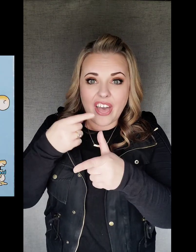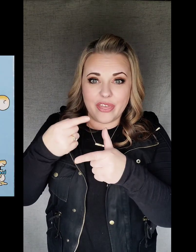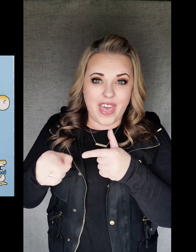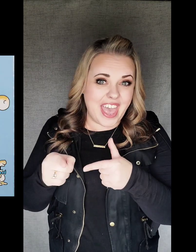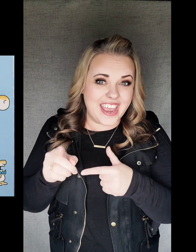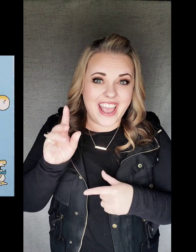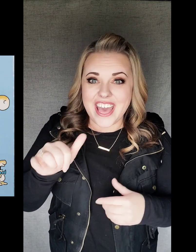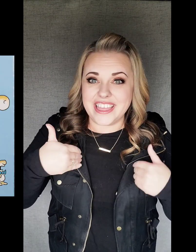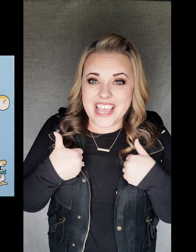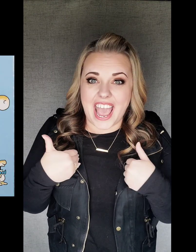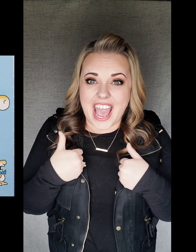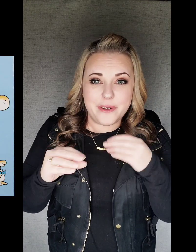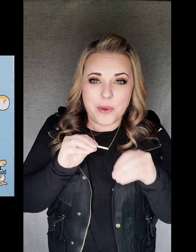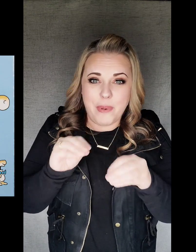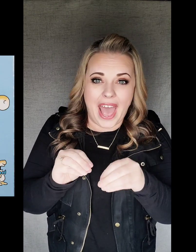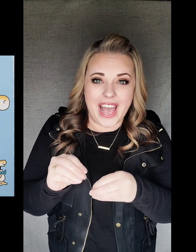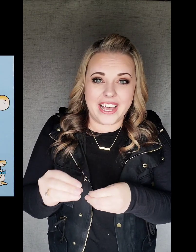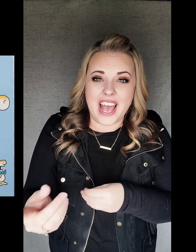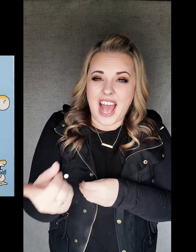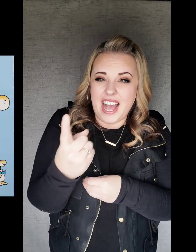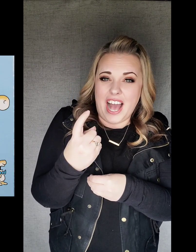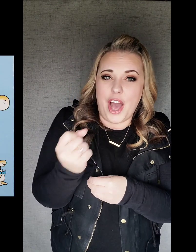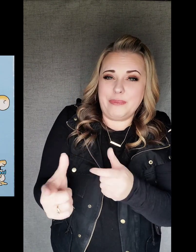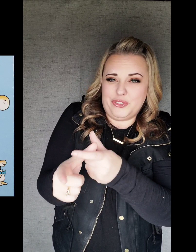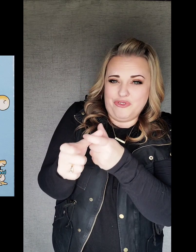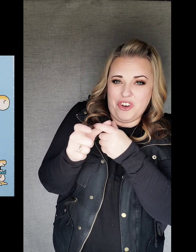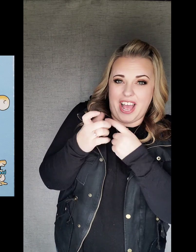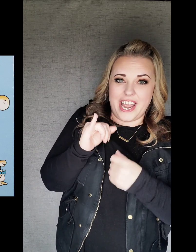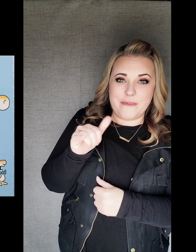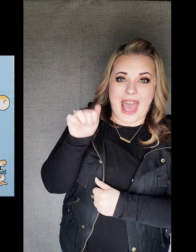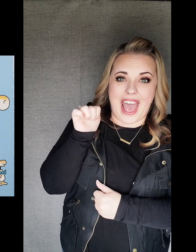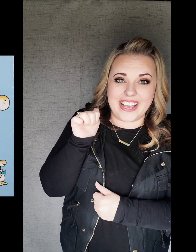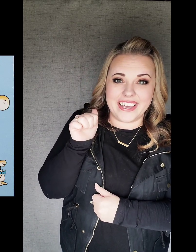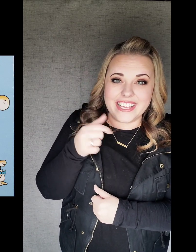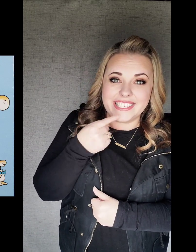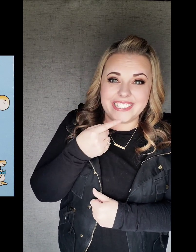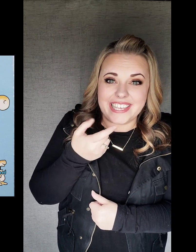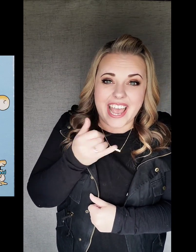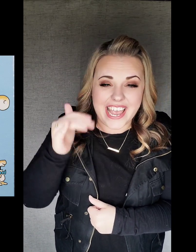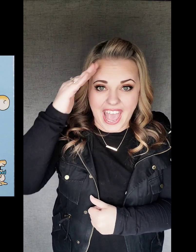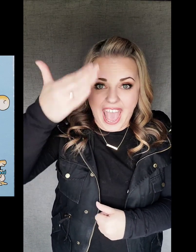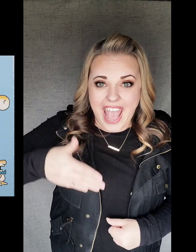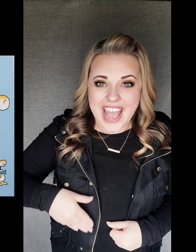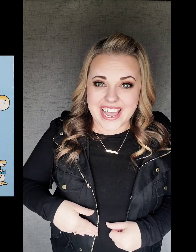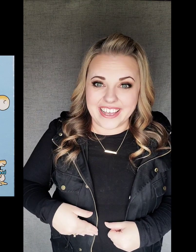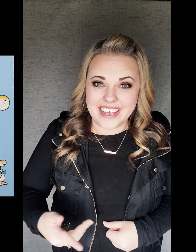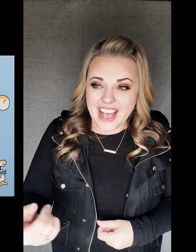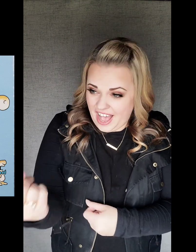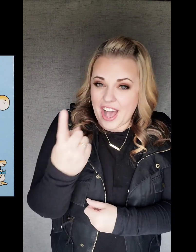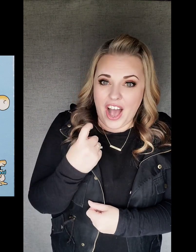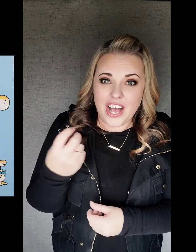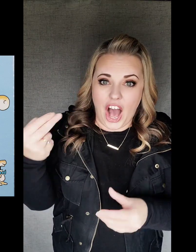Then the animal pack comes running back saying, hey,